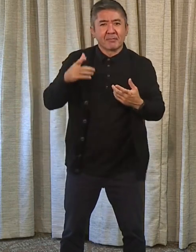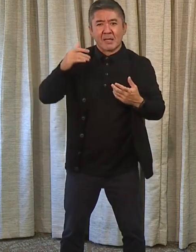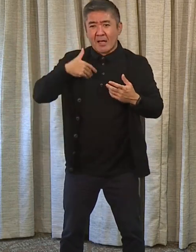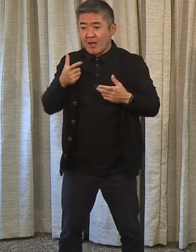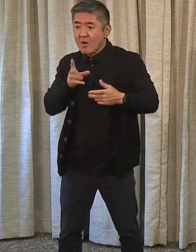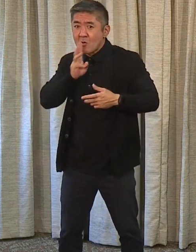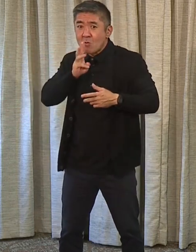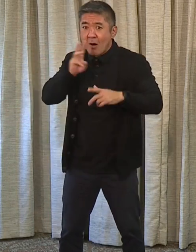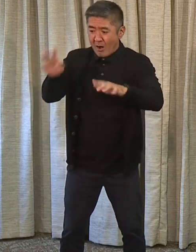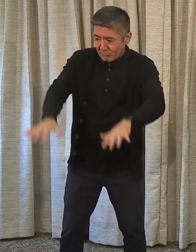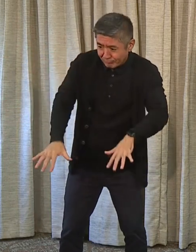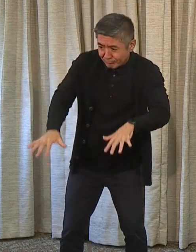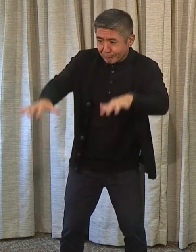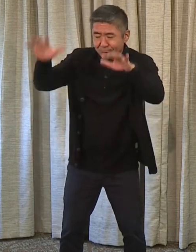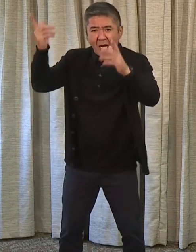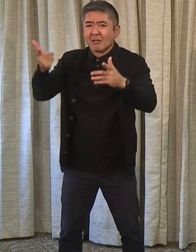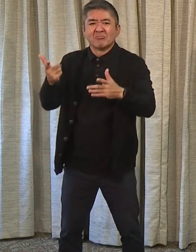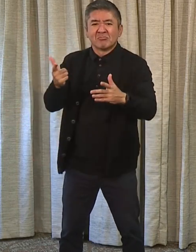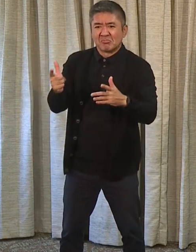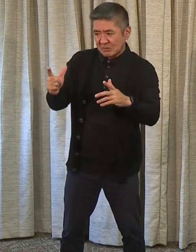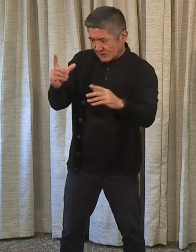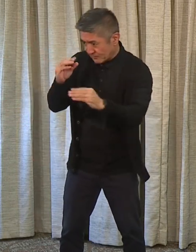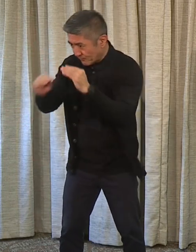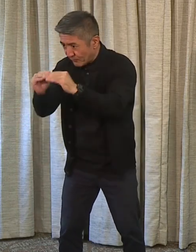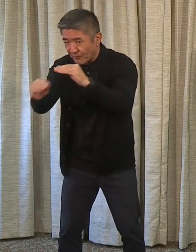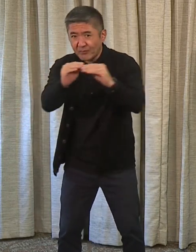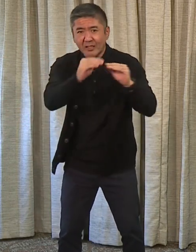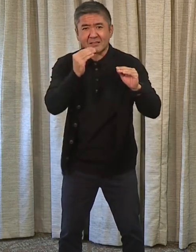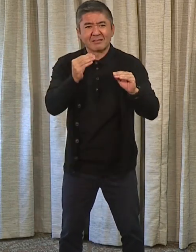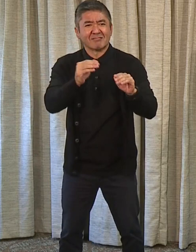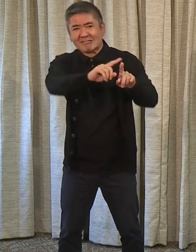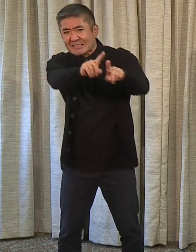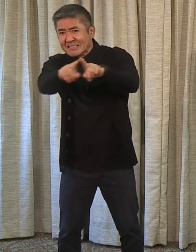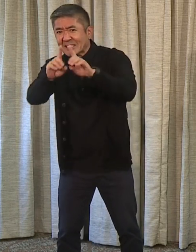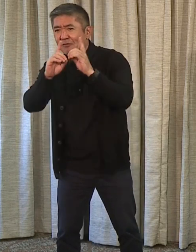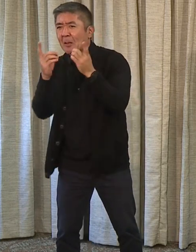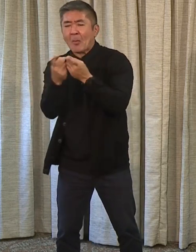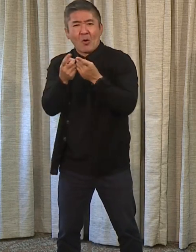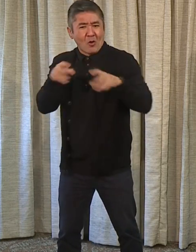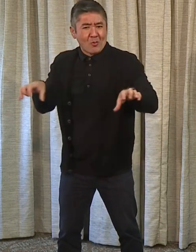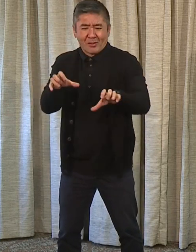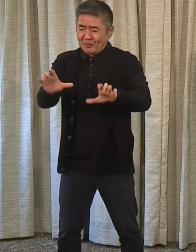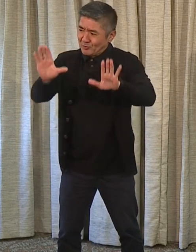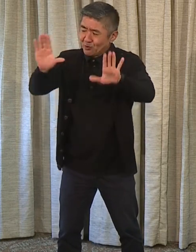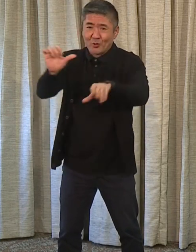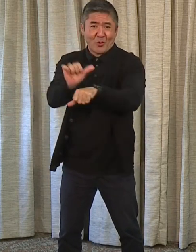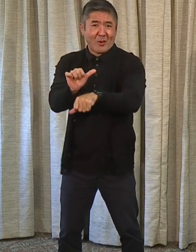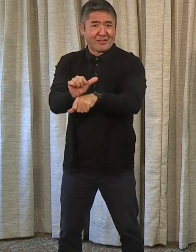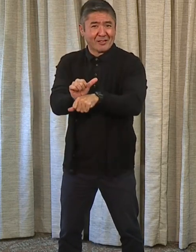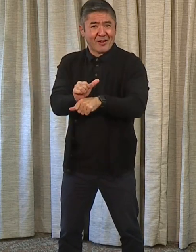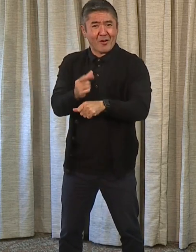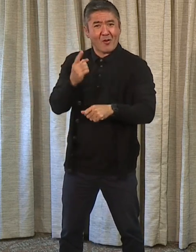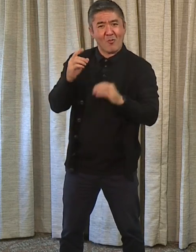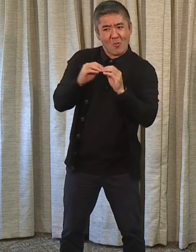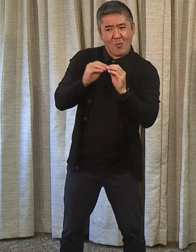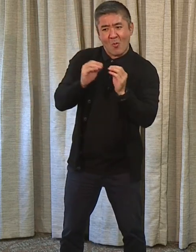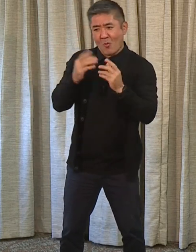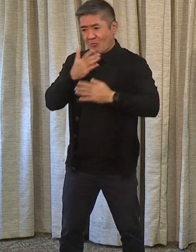flood control with some of our other departments that are really doing a great job out on the courses to make them more useful